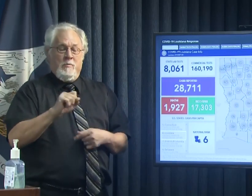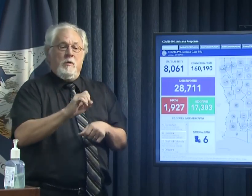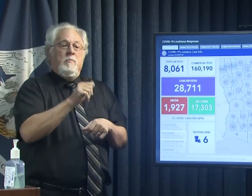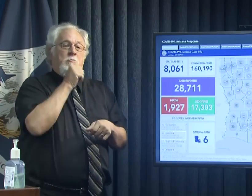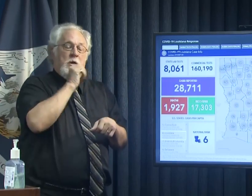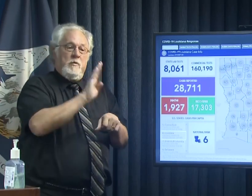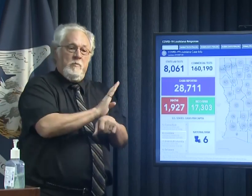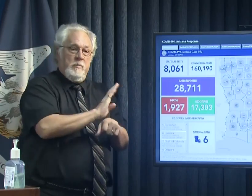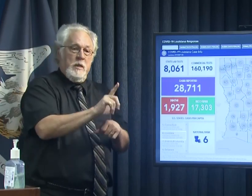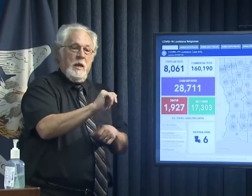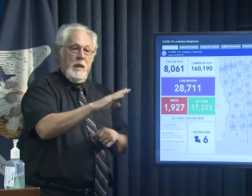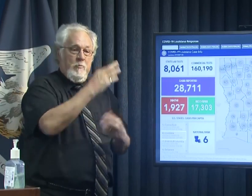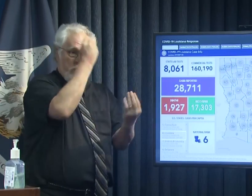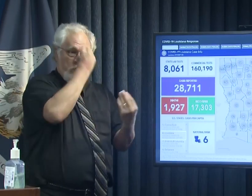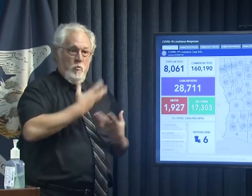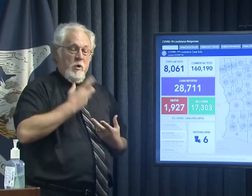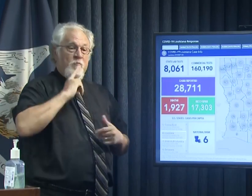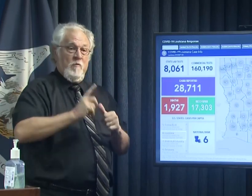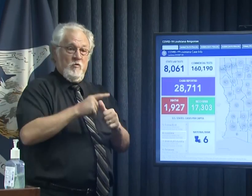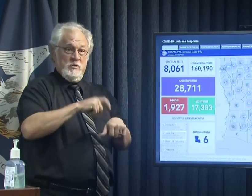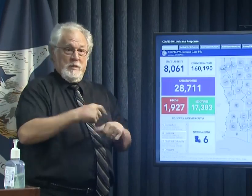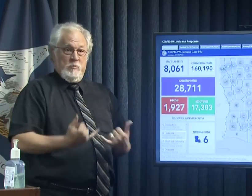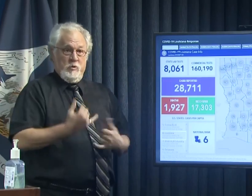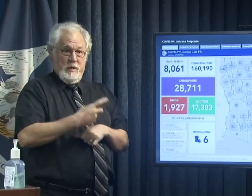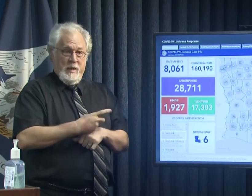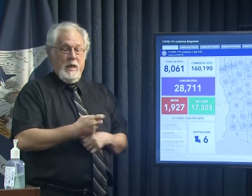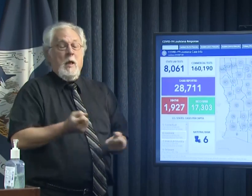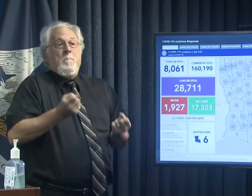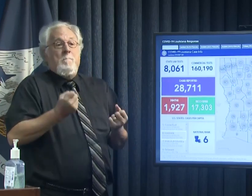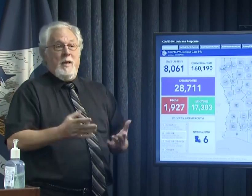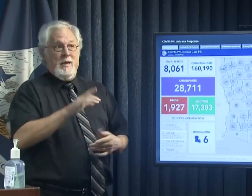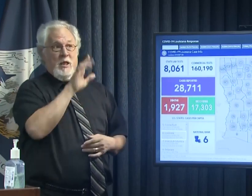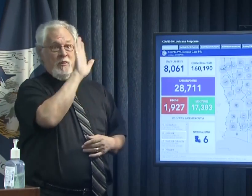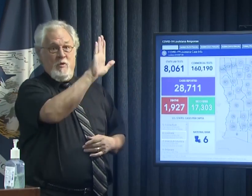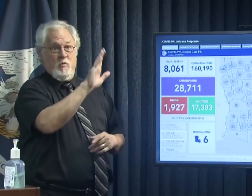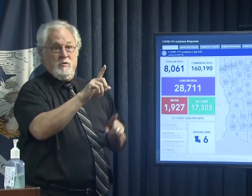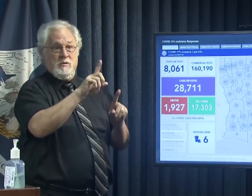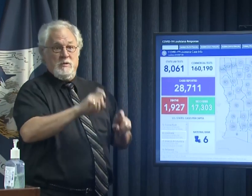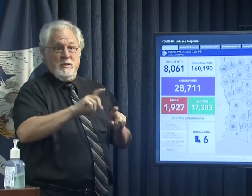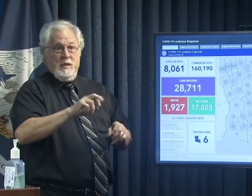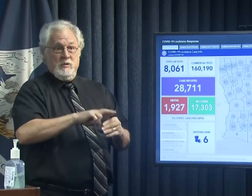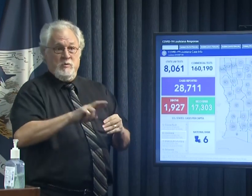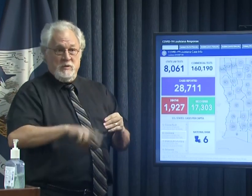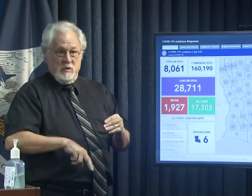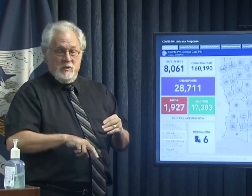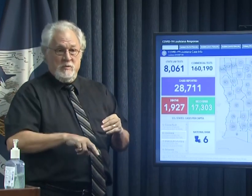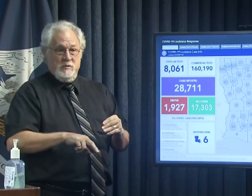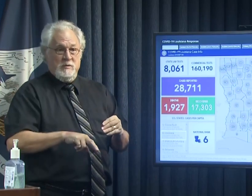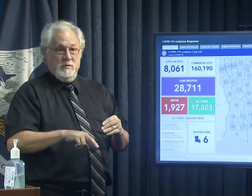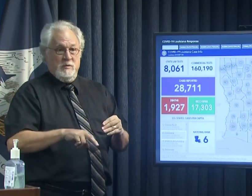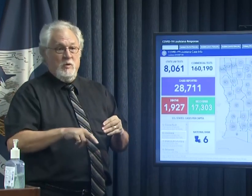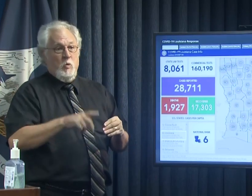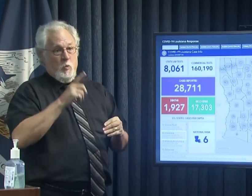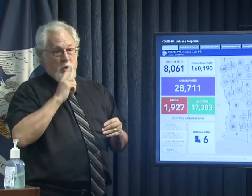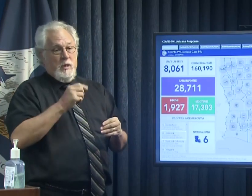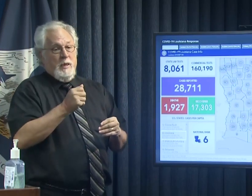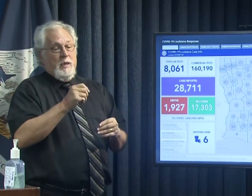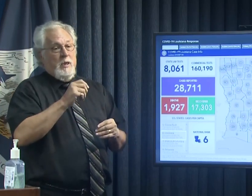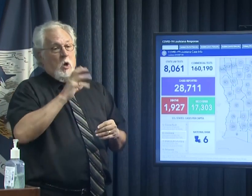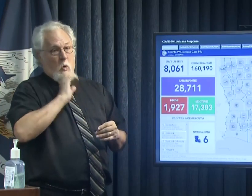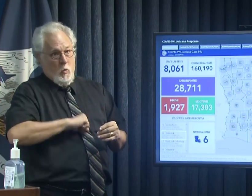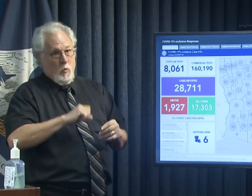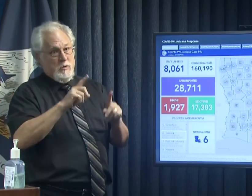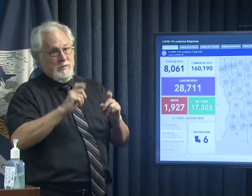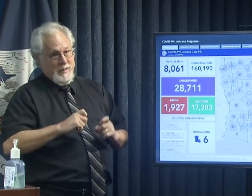reporting for the very first time today and many of those test results are days and actually weeks old